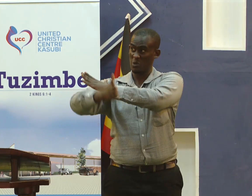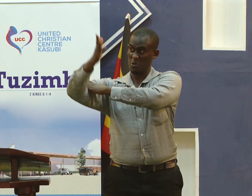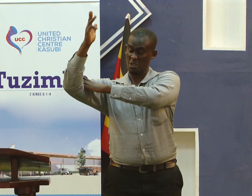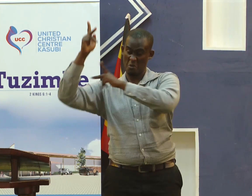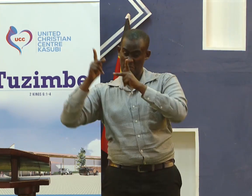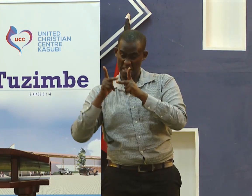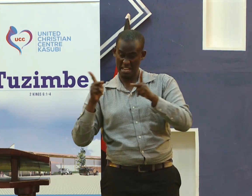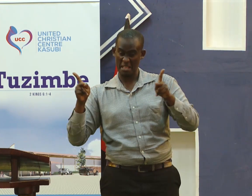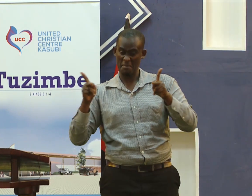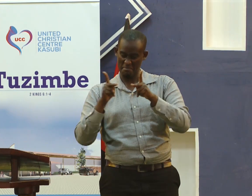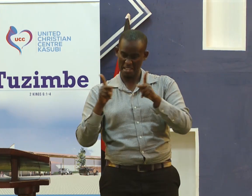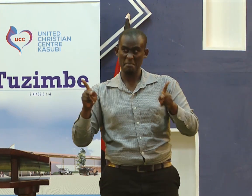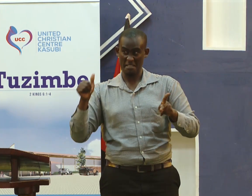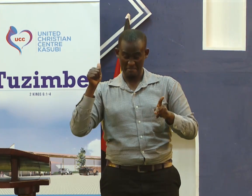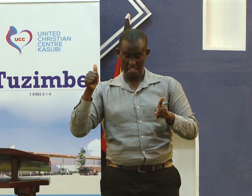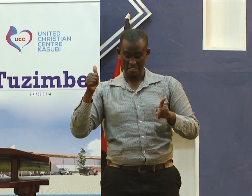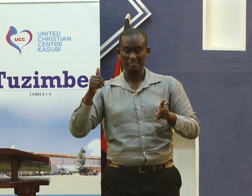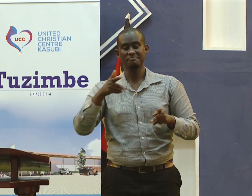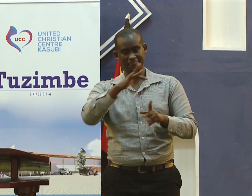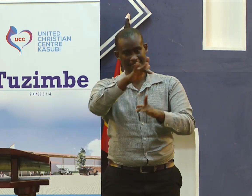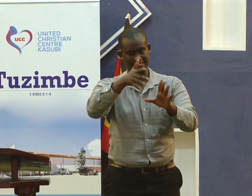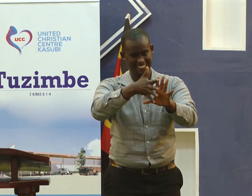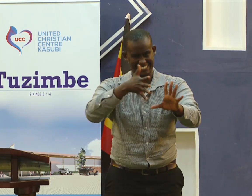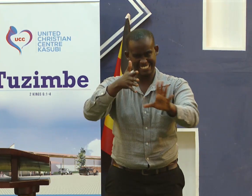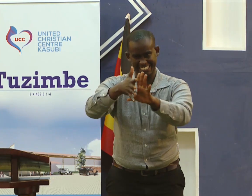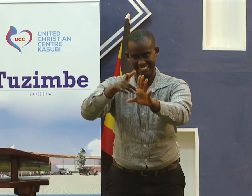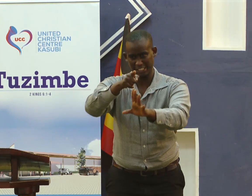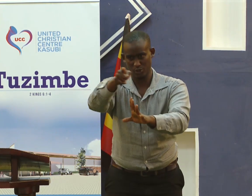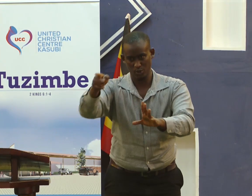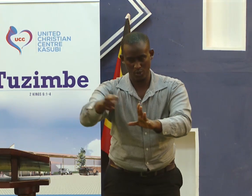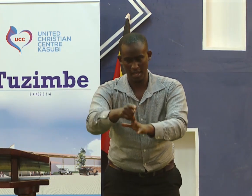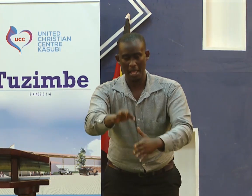May God himself the God of peace sanctify you.